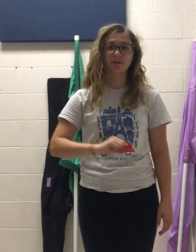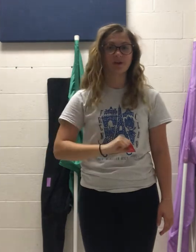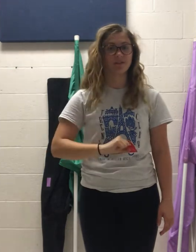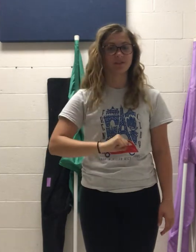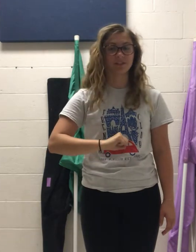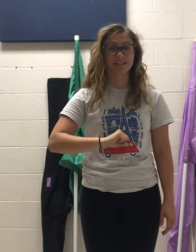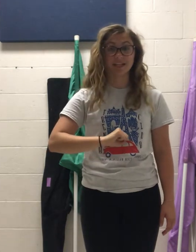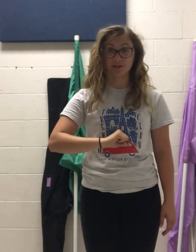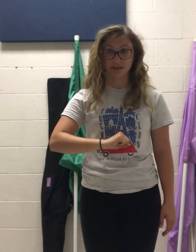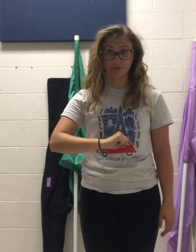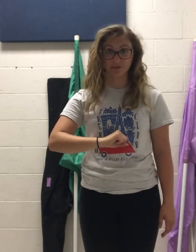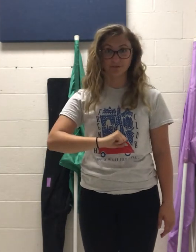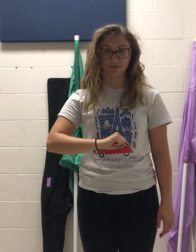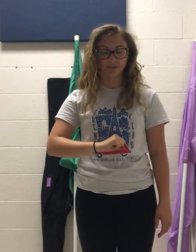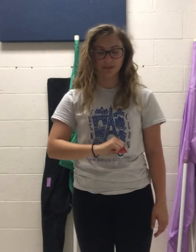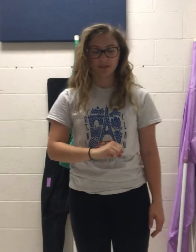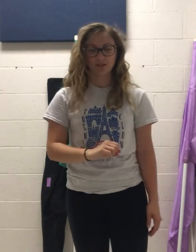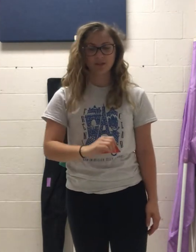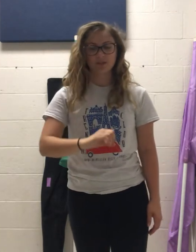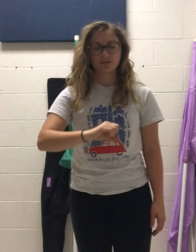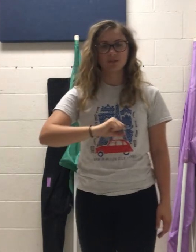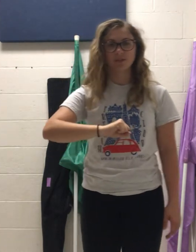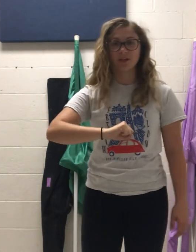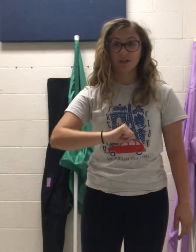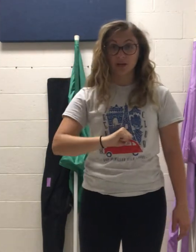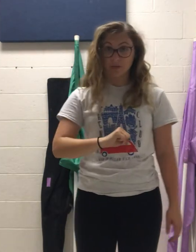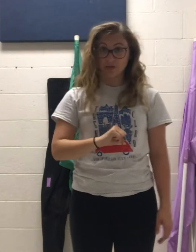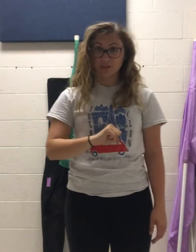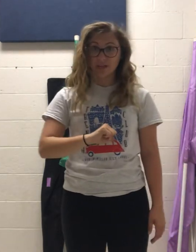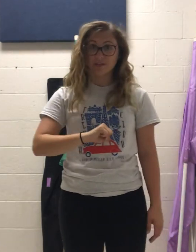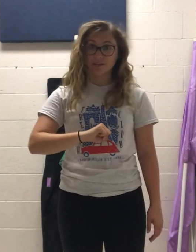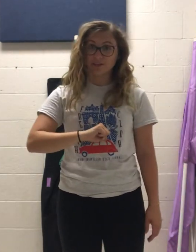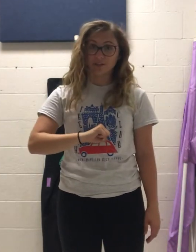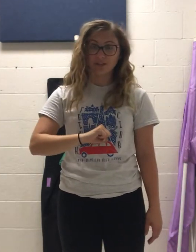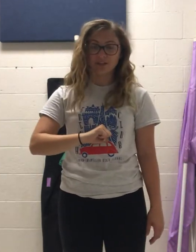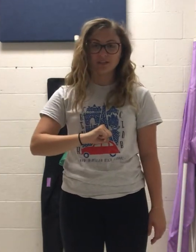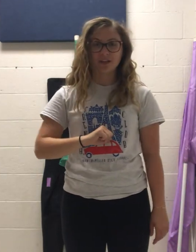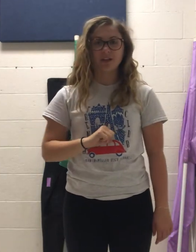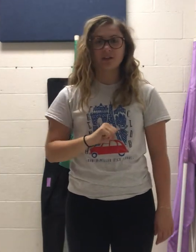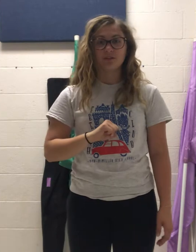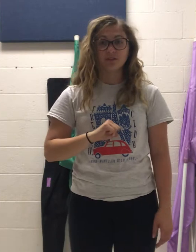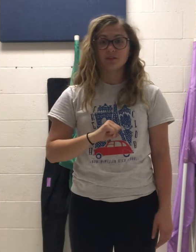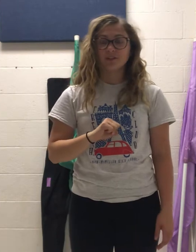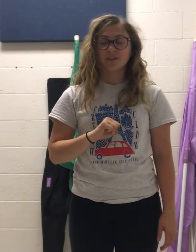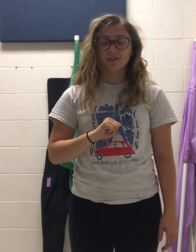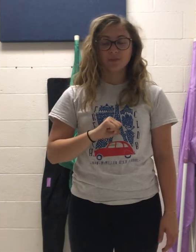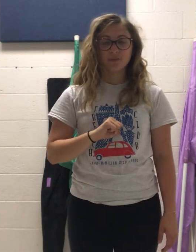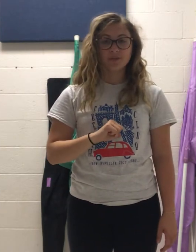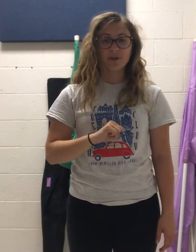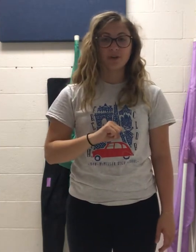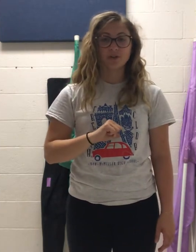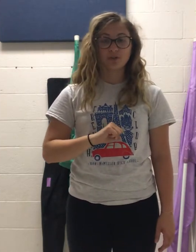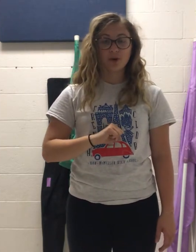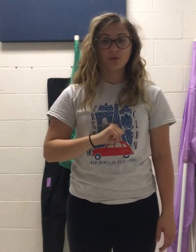do obviously is at your navel. So we start here. A major scale, nothing changes. Your solfege syllables are do,